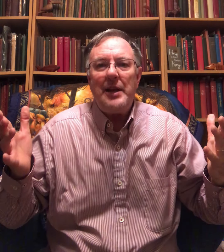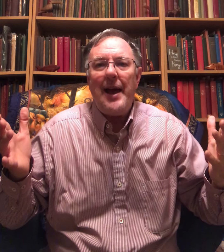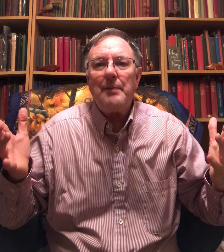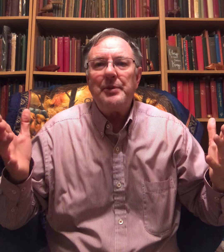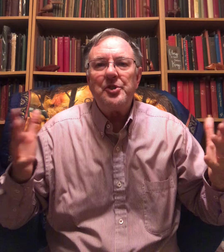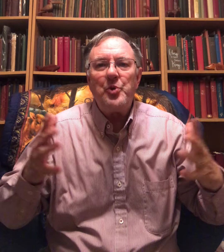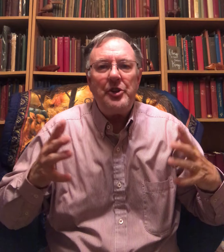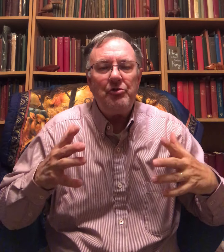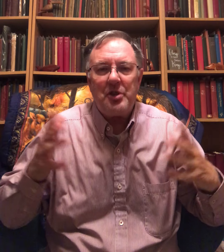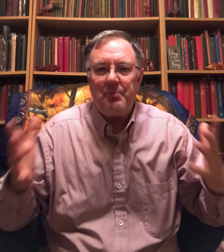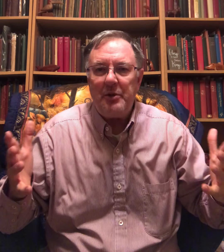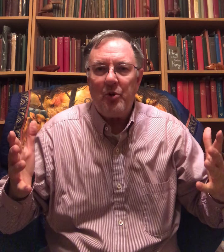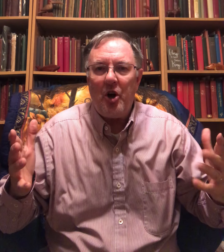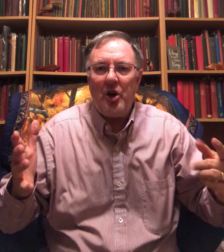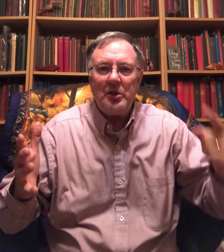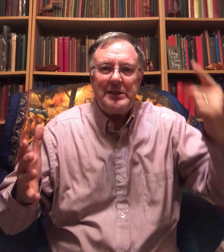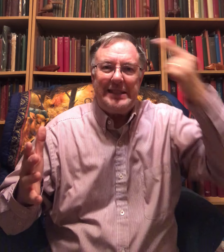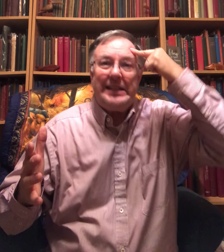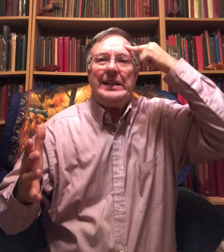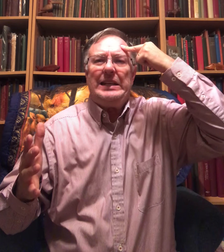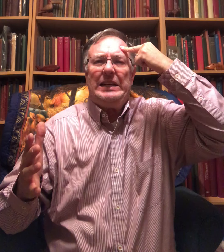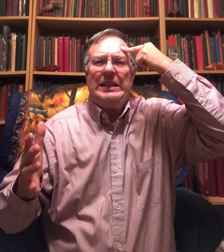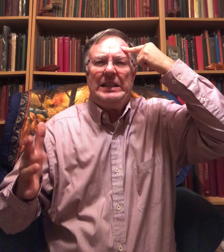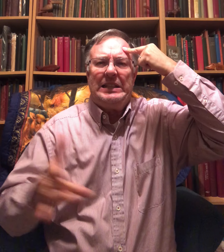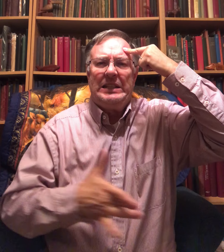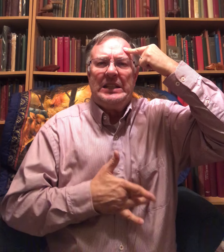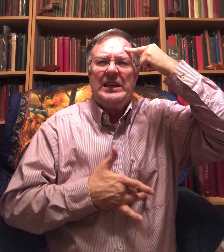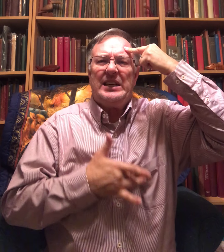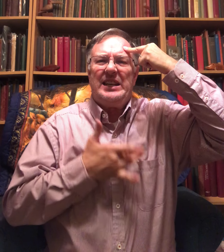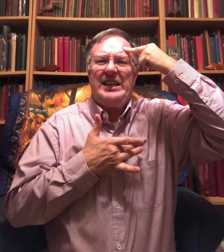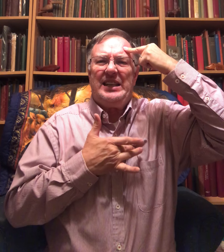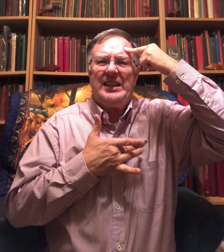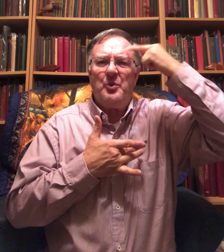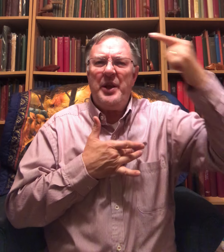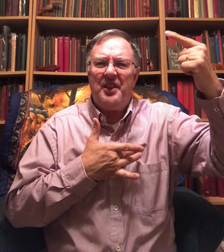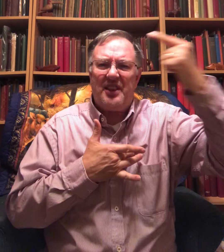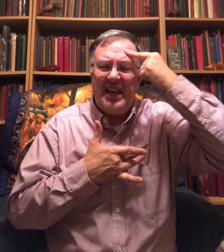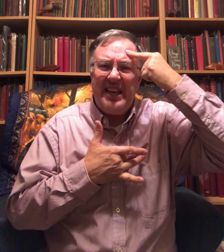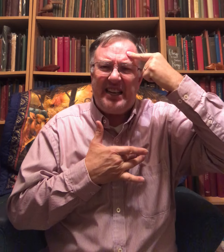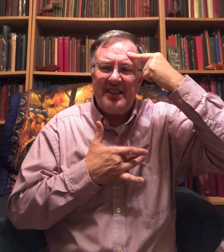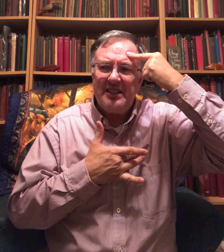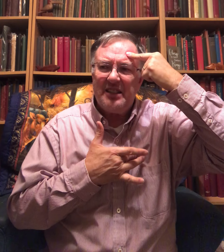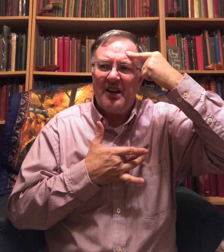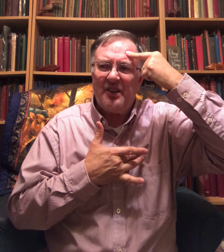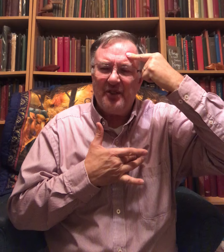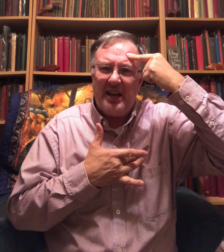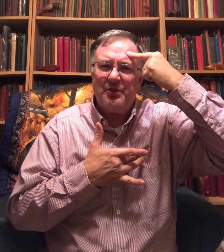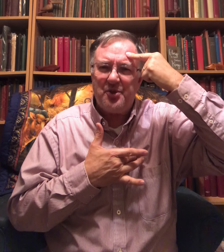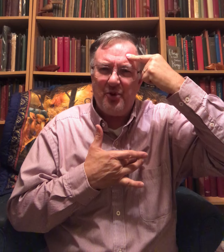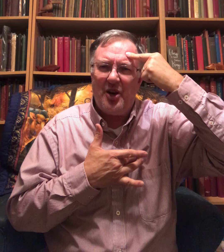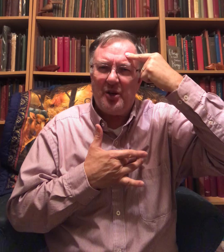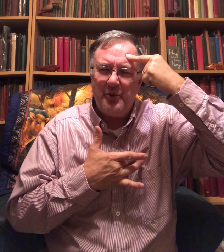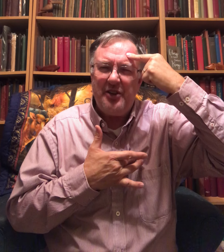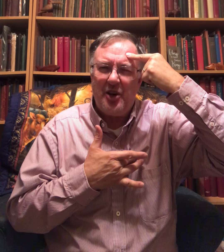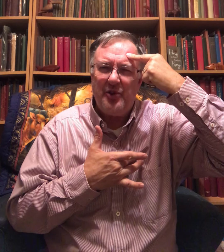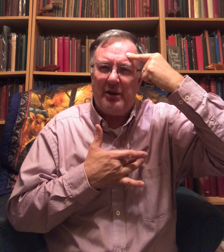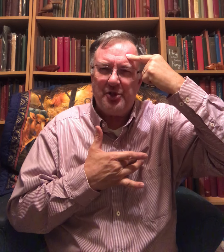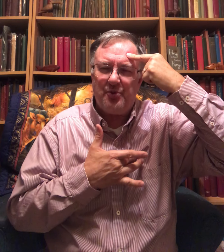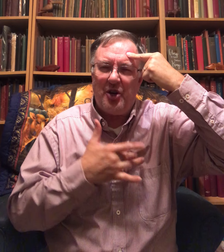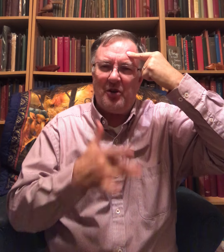happens, we do something wrong. Eee! Ah! We think, oh, that was wrong. We know that was wrong.